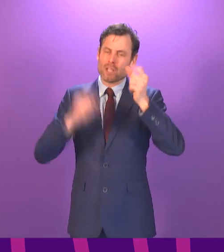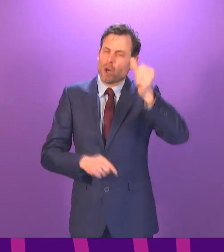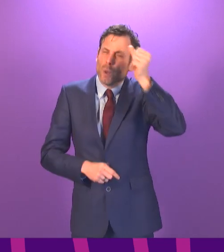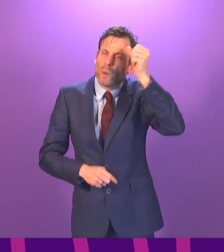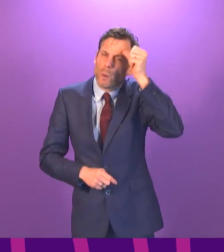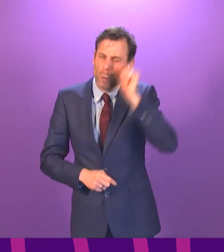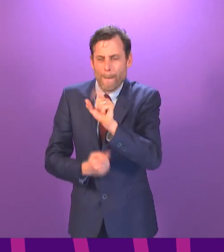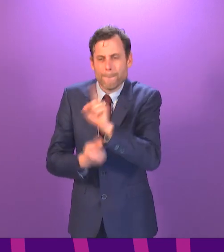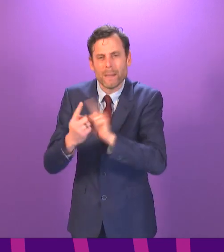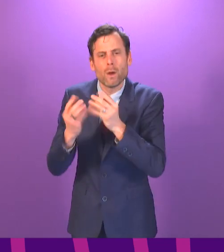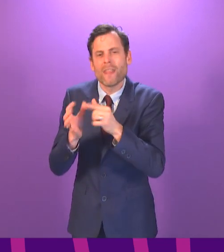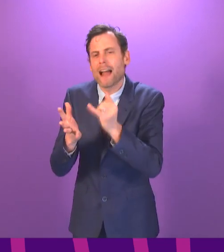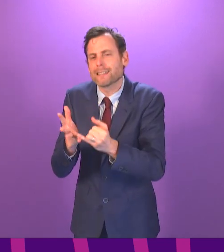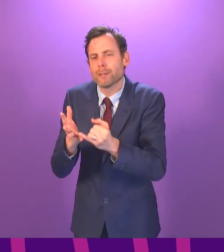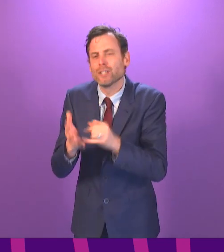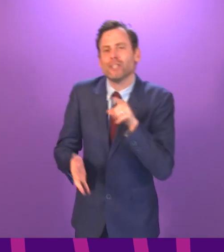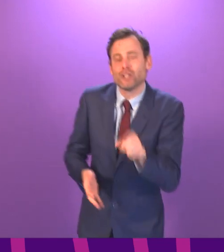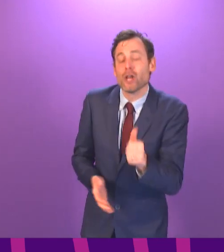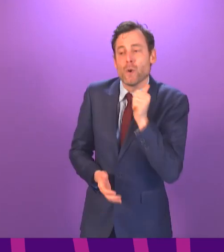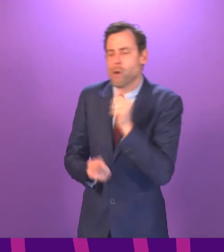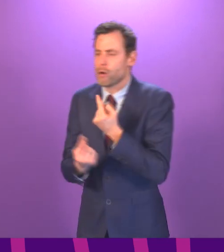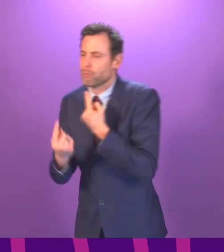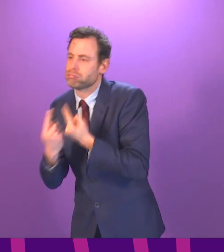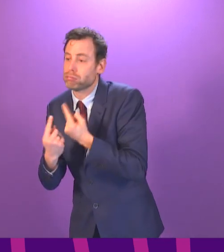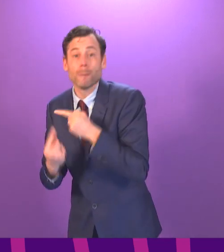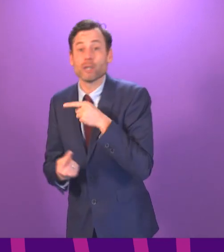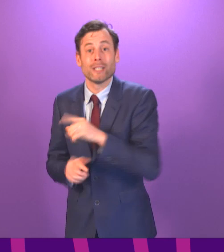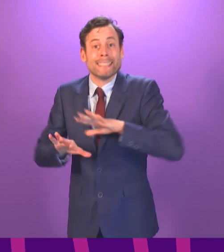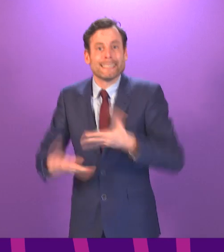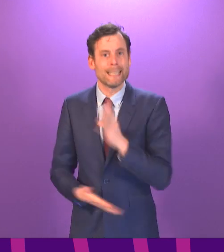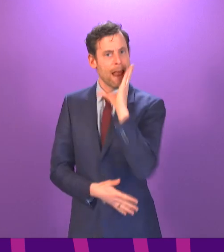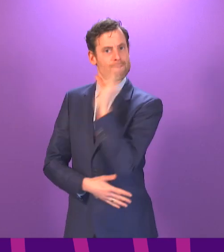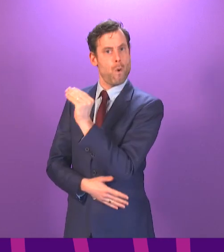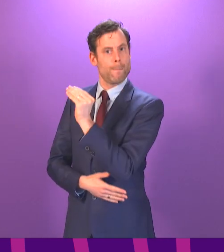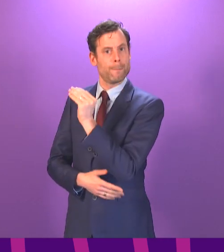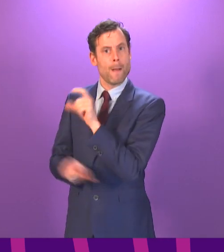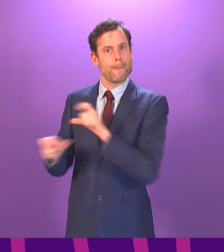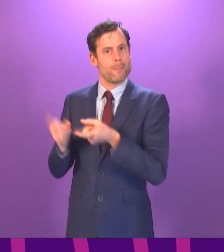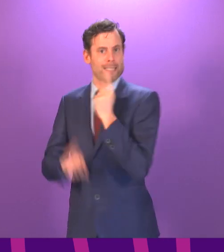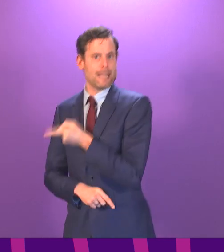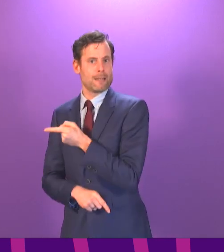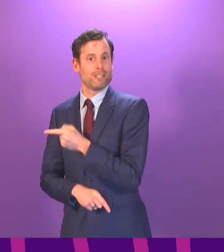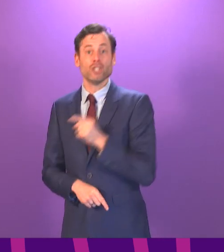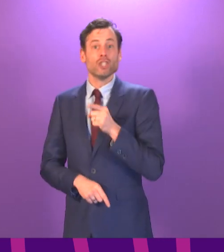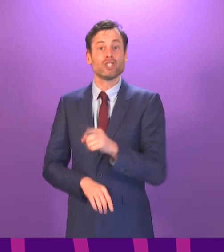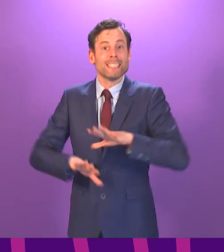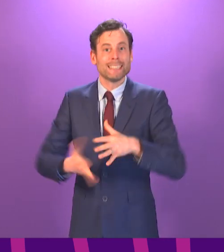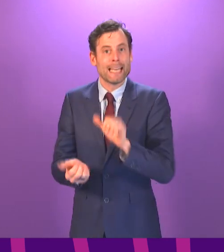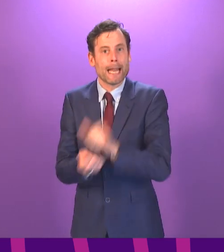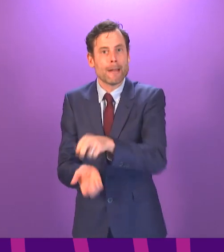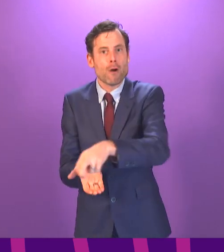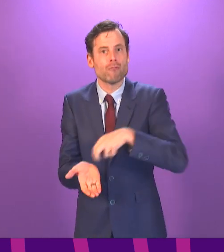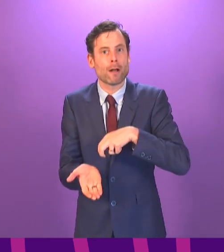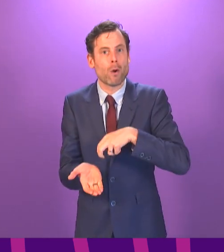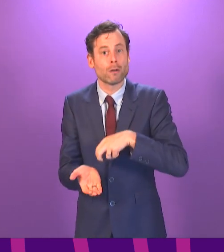Salmond about. And she chose not to tell her officials in advance. And she chose not to keep a record. And she kept